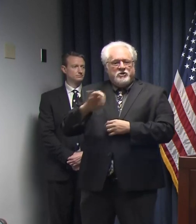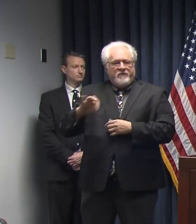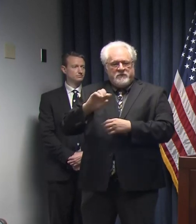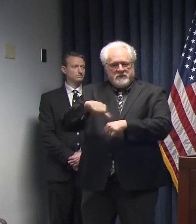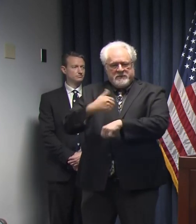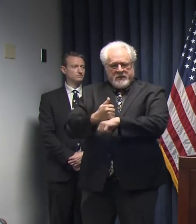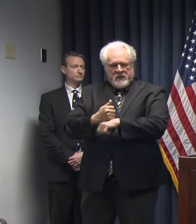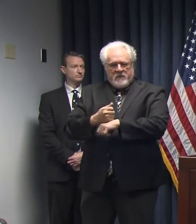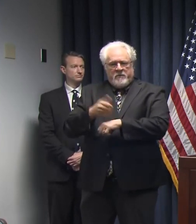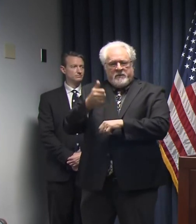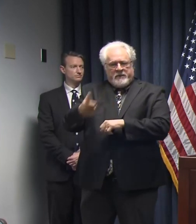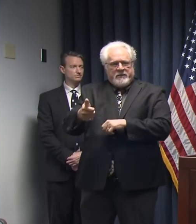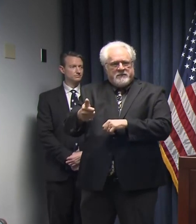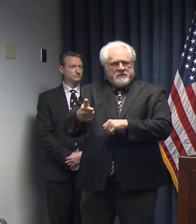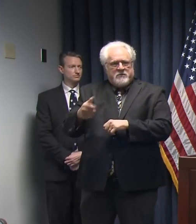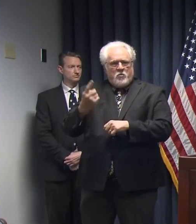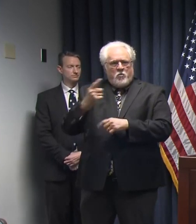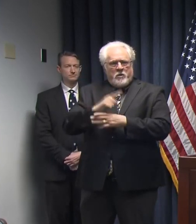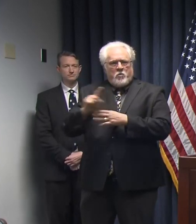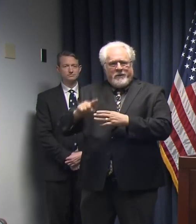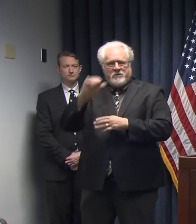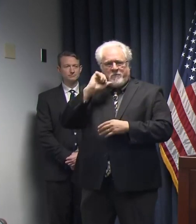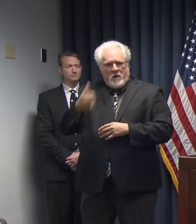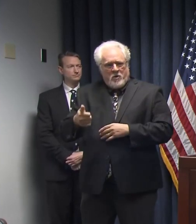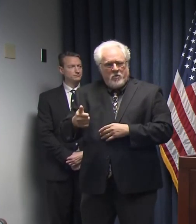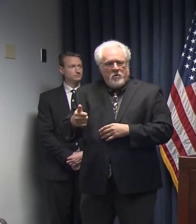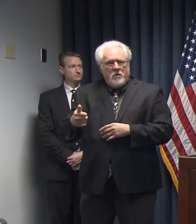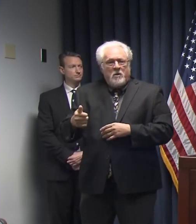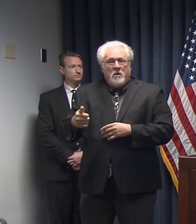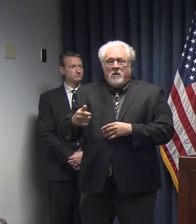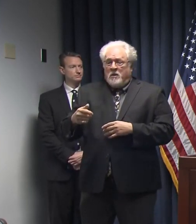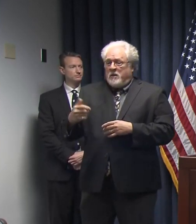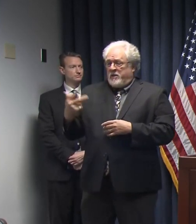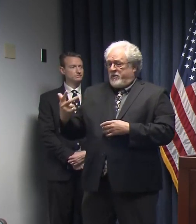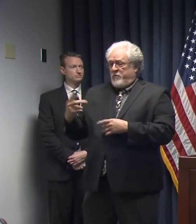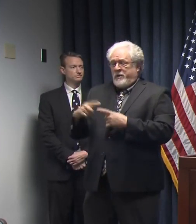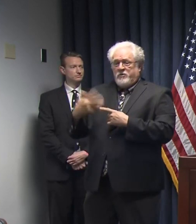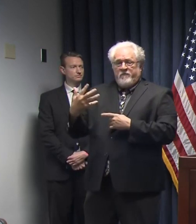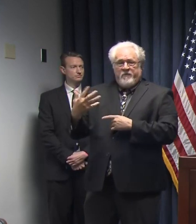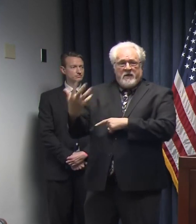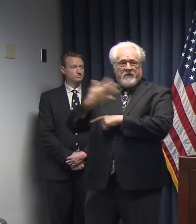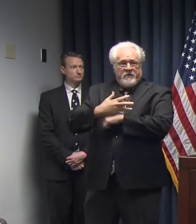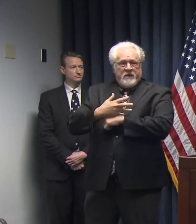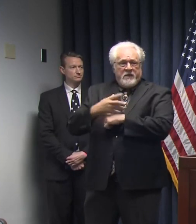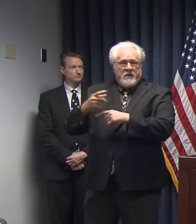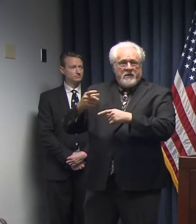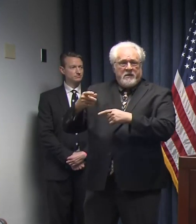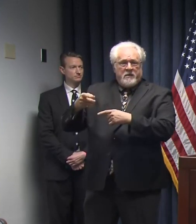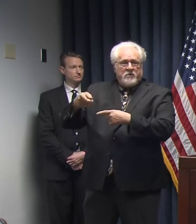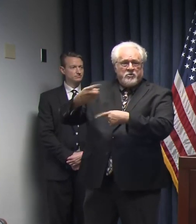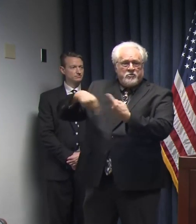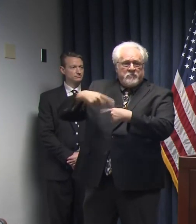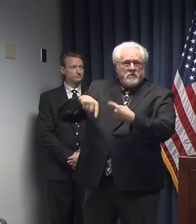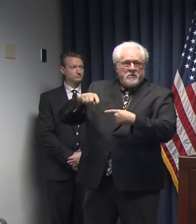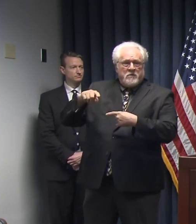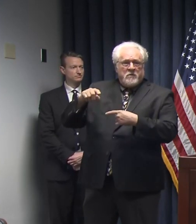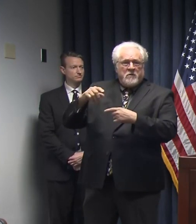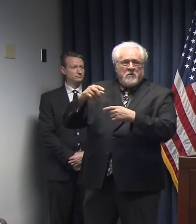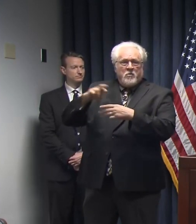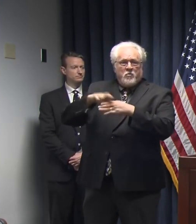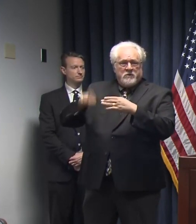its site a week ago tomorrow. And it was a three to five day lag time between